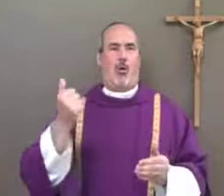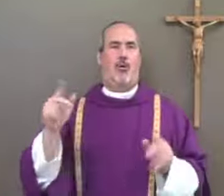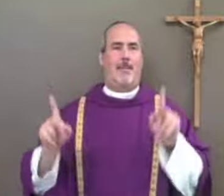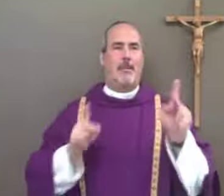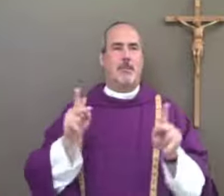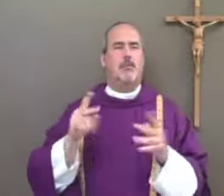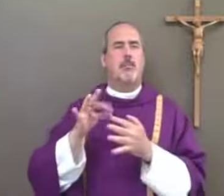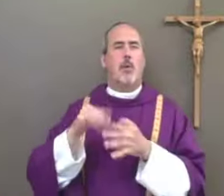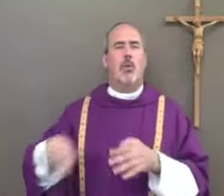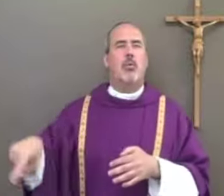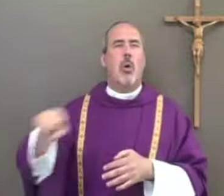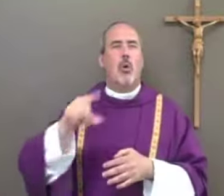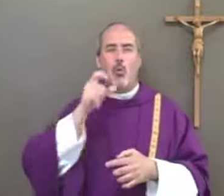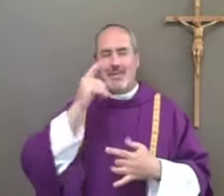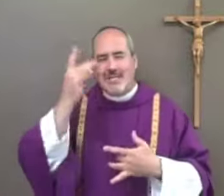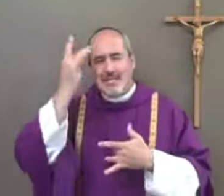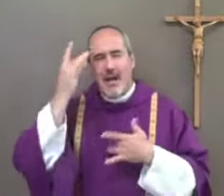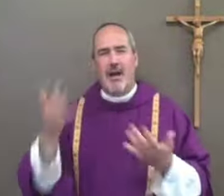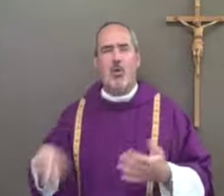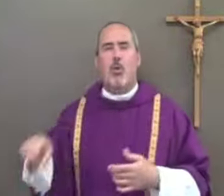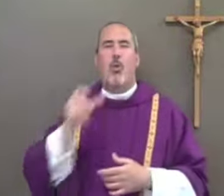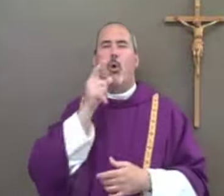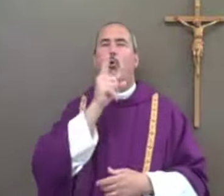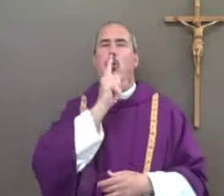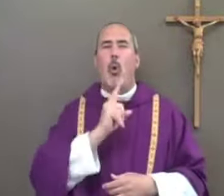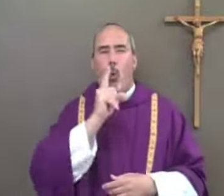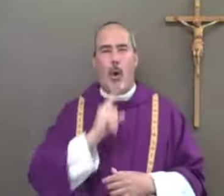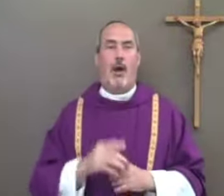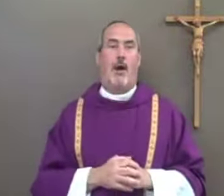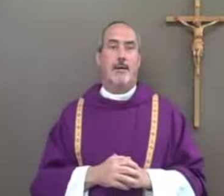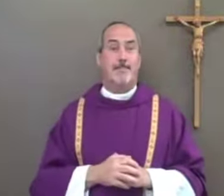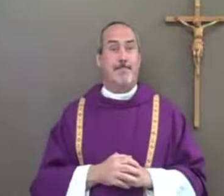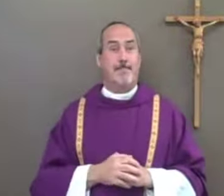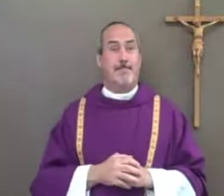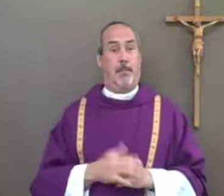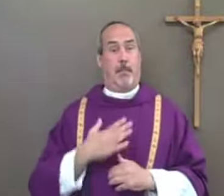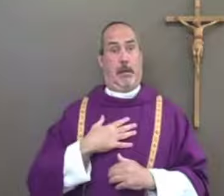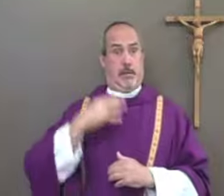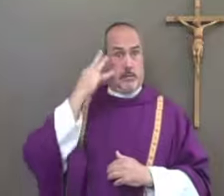fourth thing we can do is serving other people, those who are sick or those that are lonely.